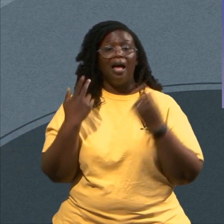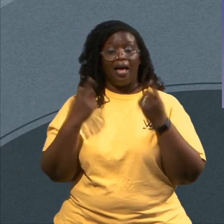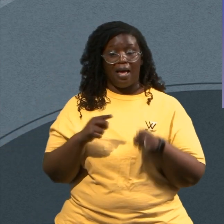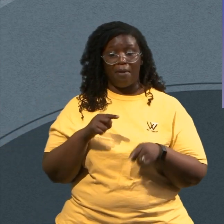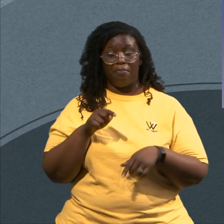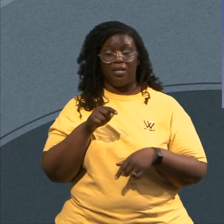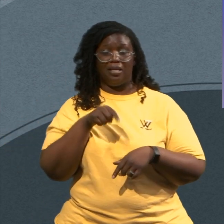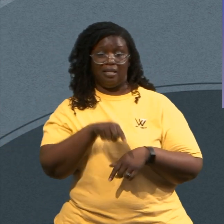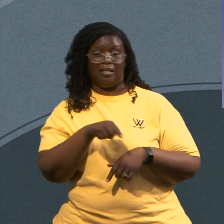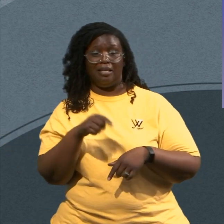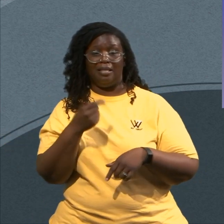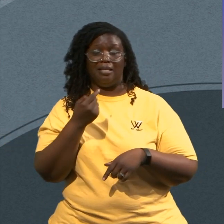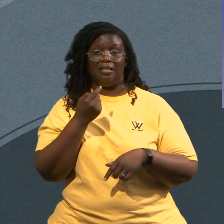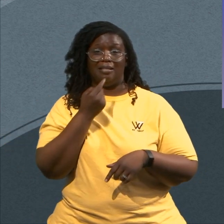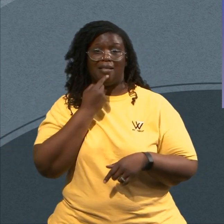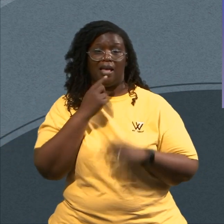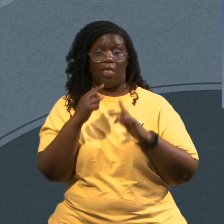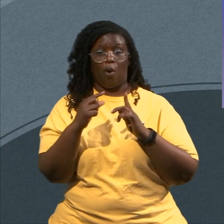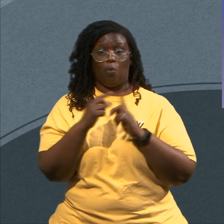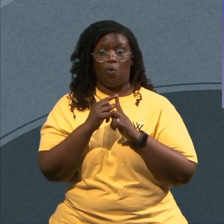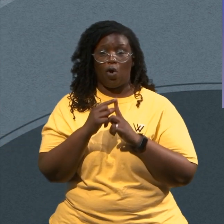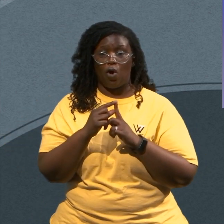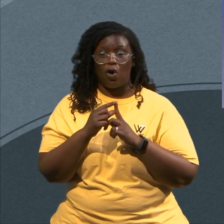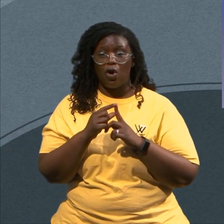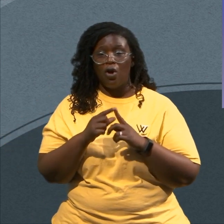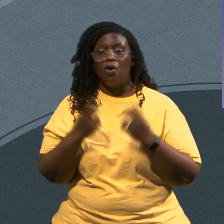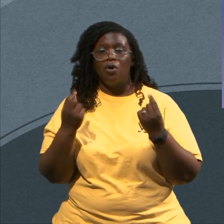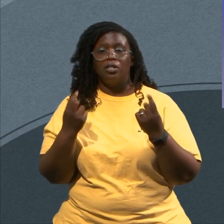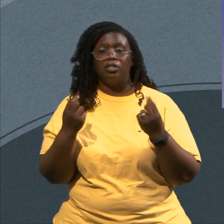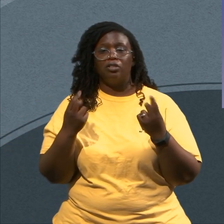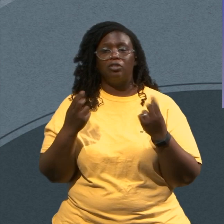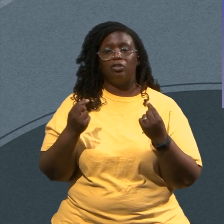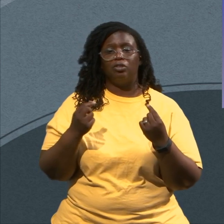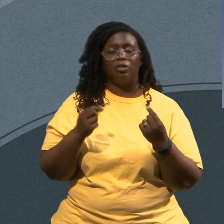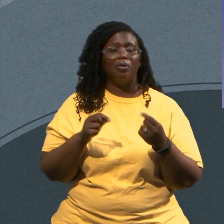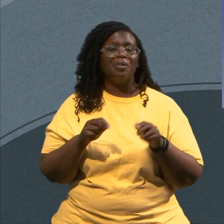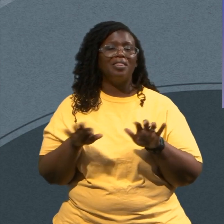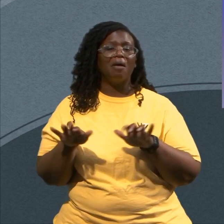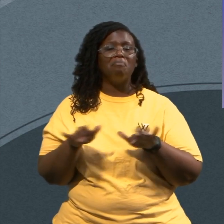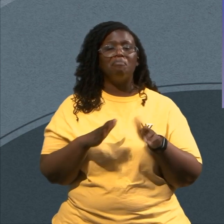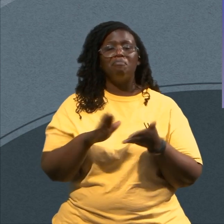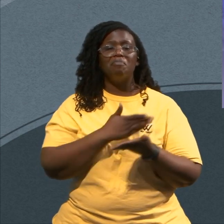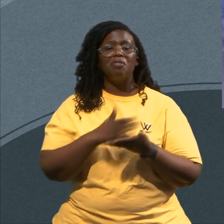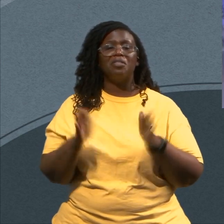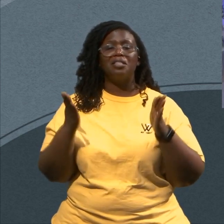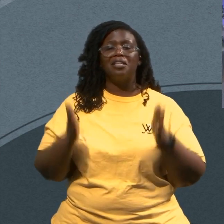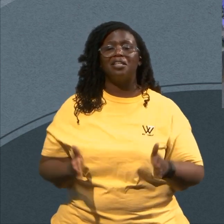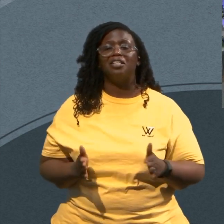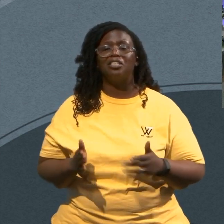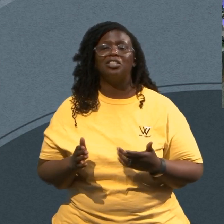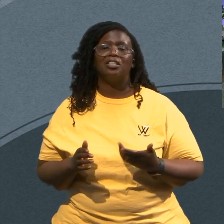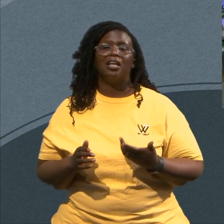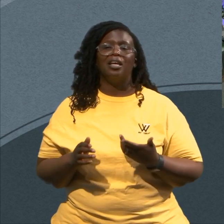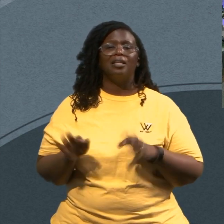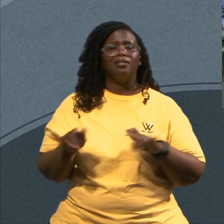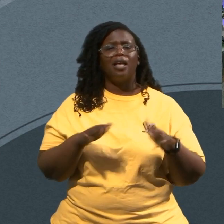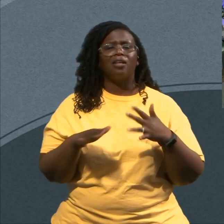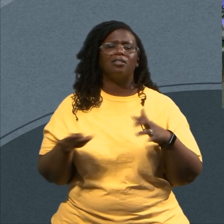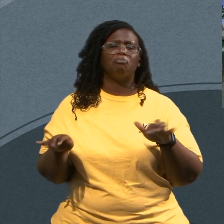instrumentalists Take on like a jazz riff Where they just kind of Elevate what's going on And it takes That takes them Worship